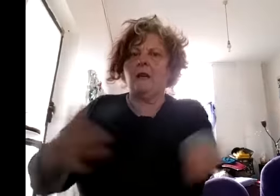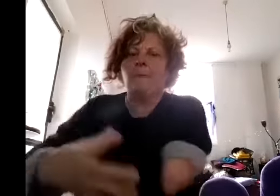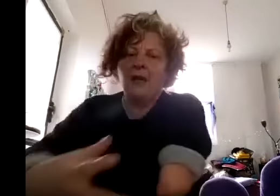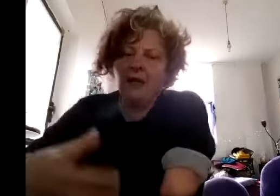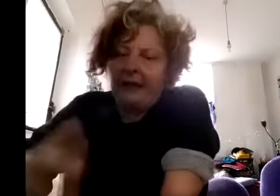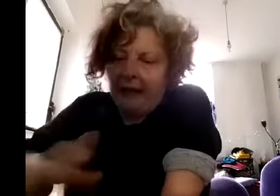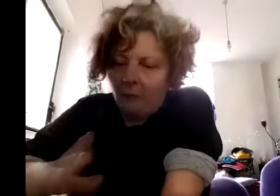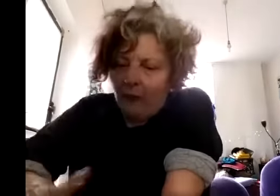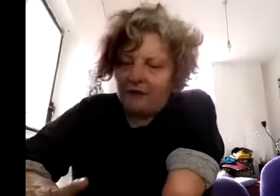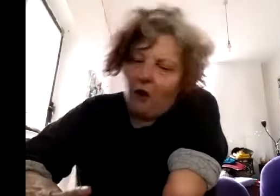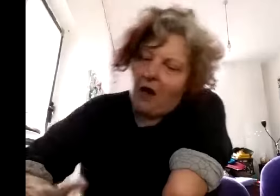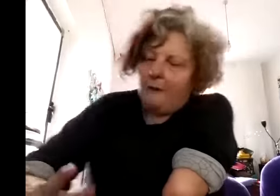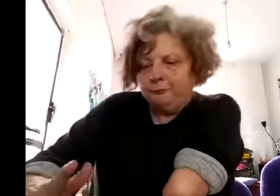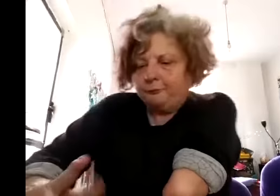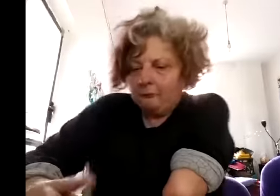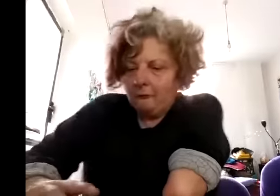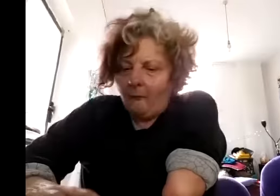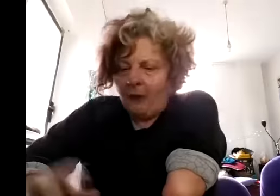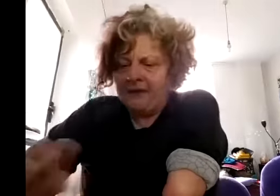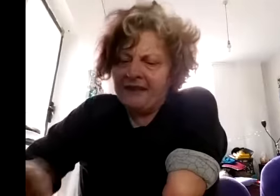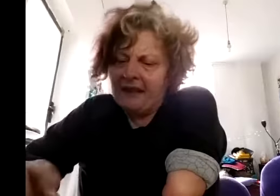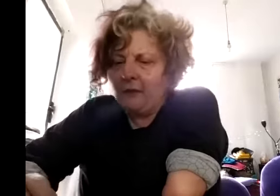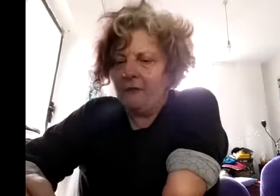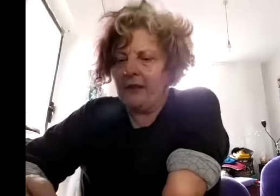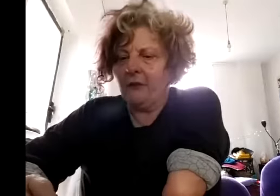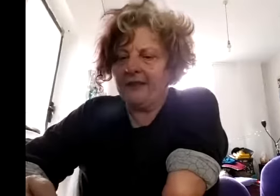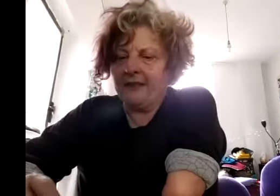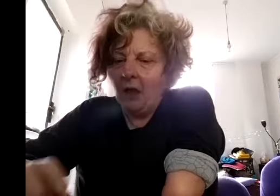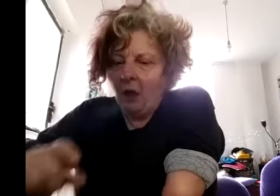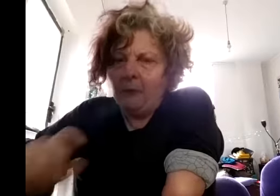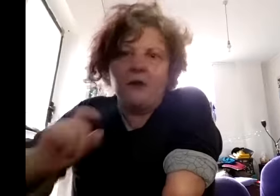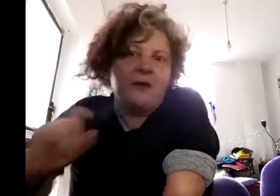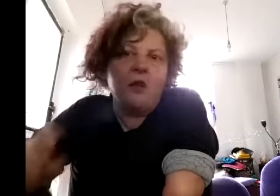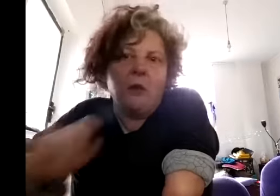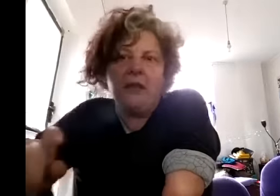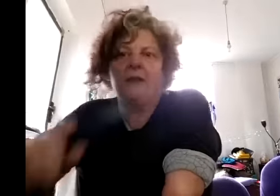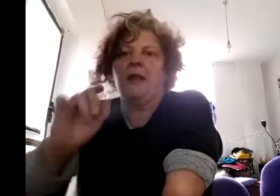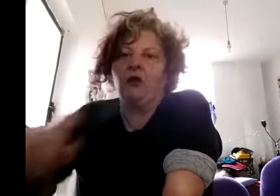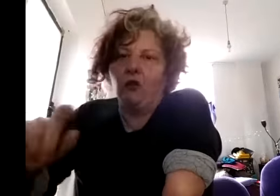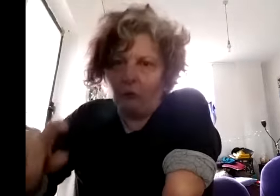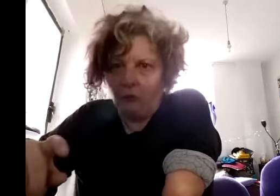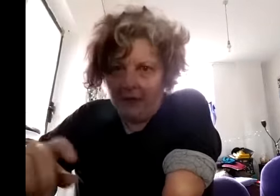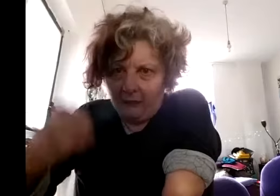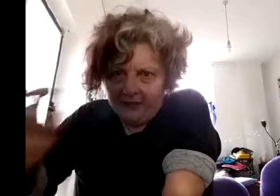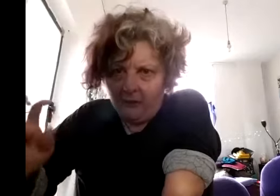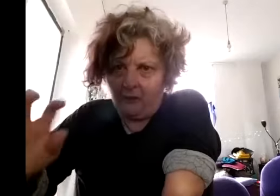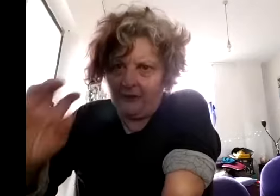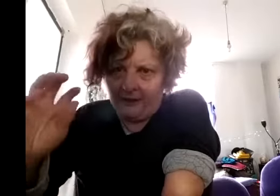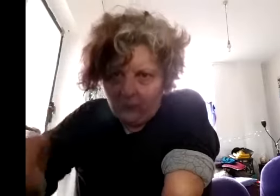at any one time this thing i find really interesting because we're so weird and unusual and our material is weird